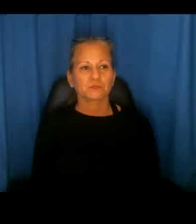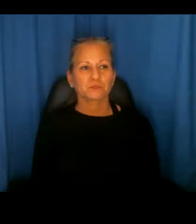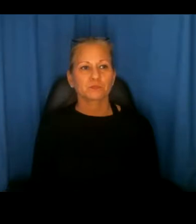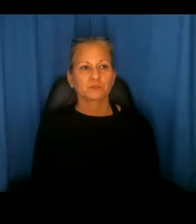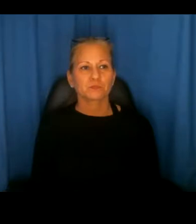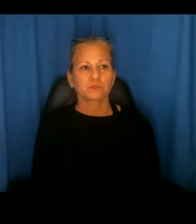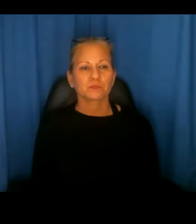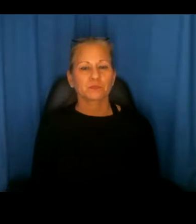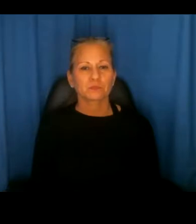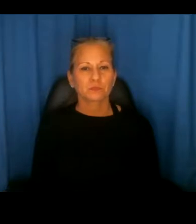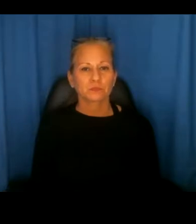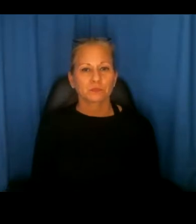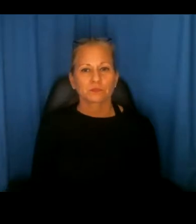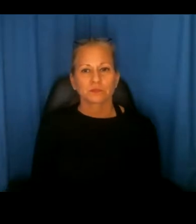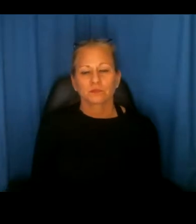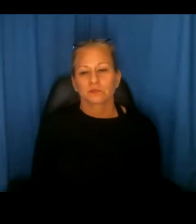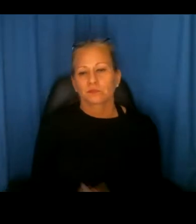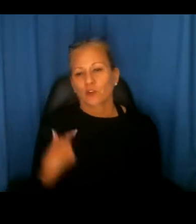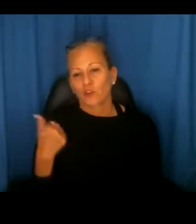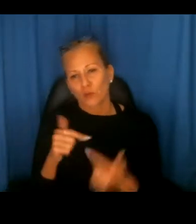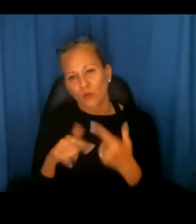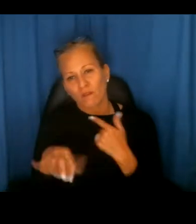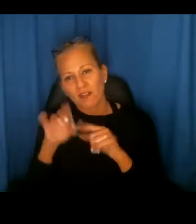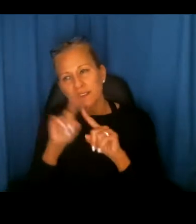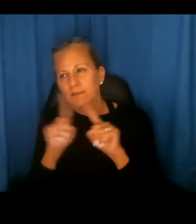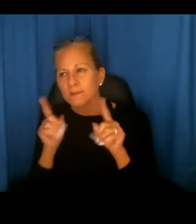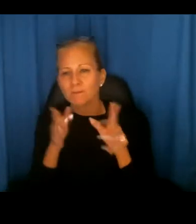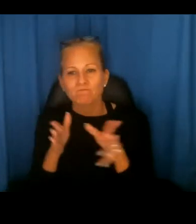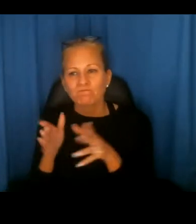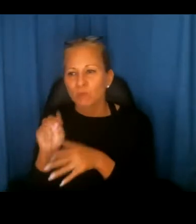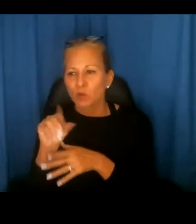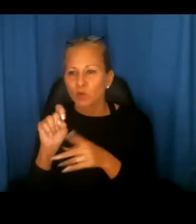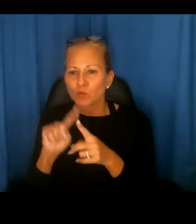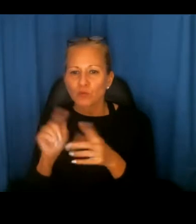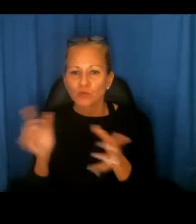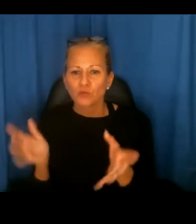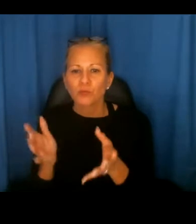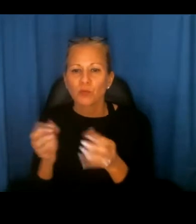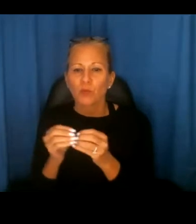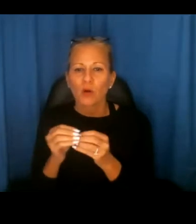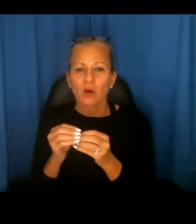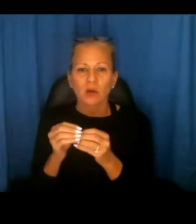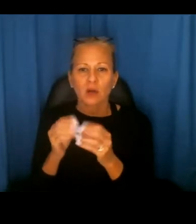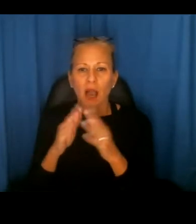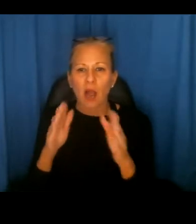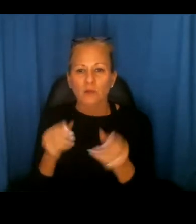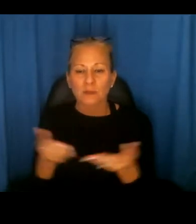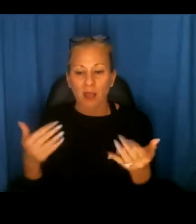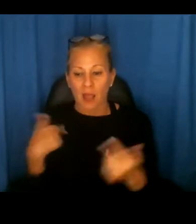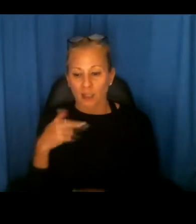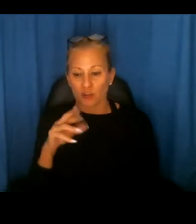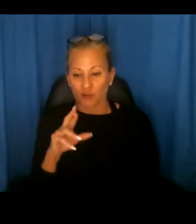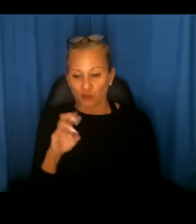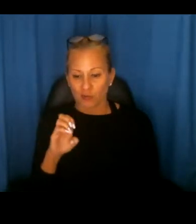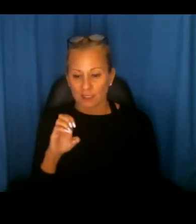uh, find different tools to promote greater housing supply. No doubt as the realtors, we don't build